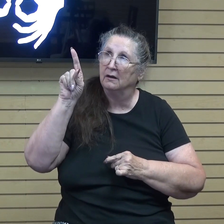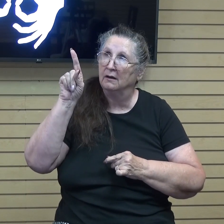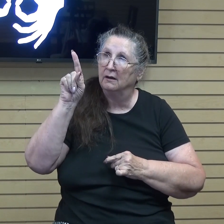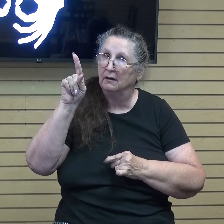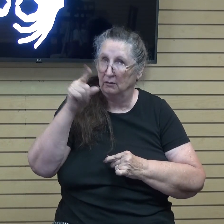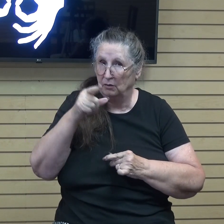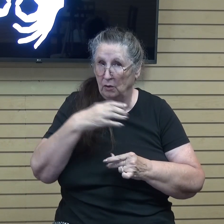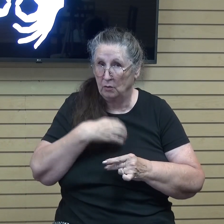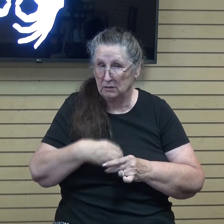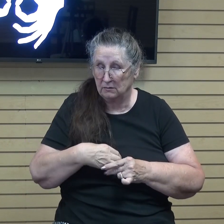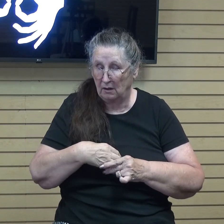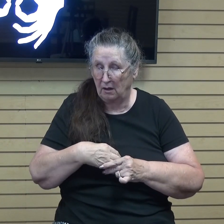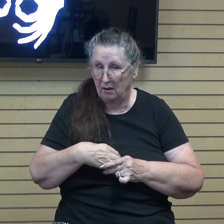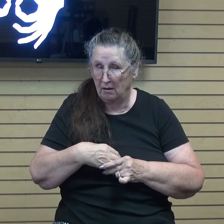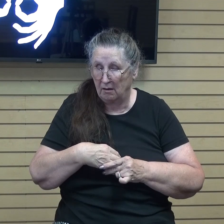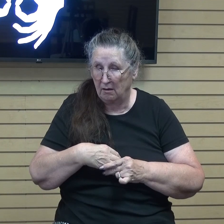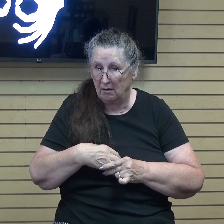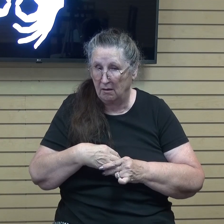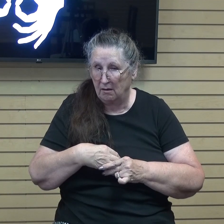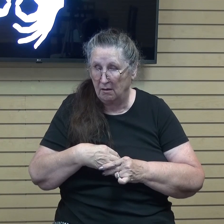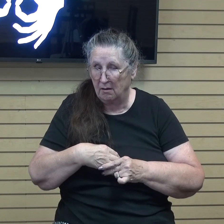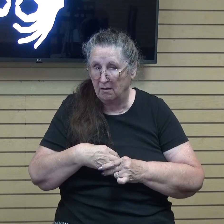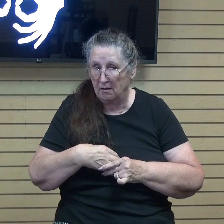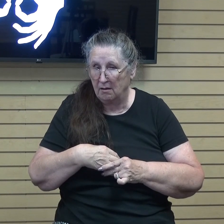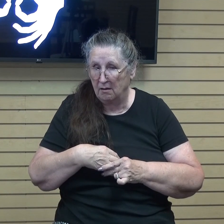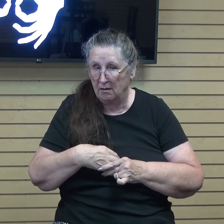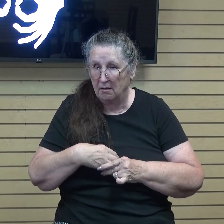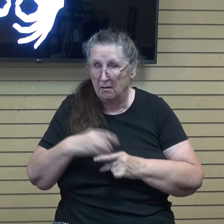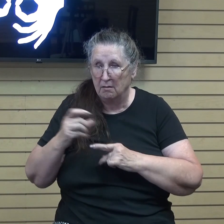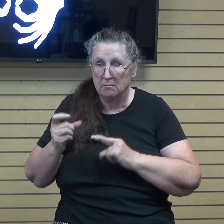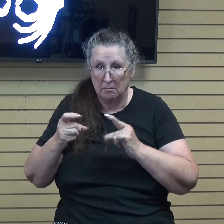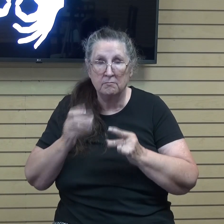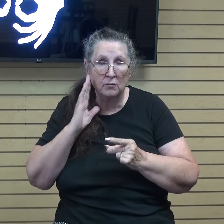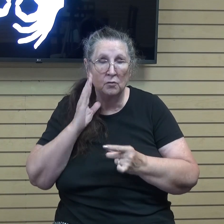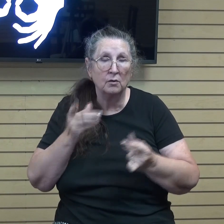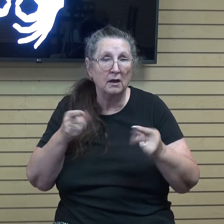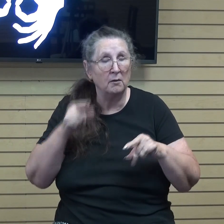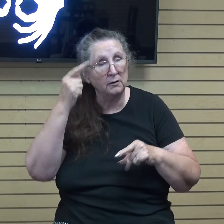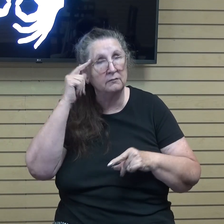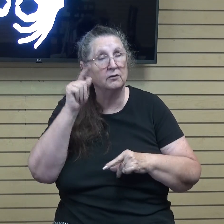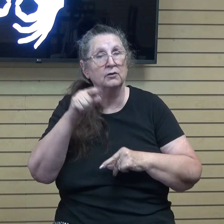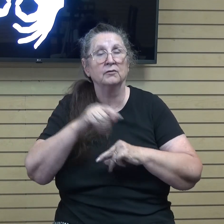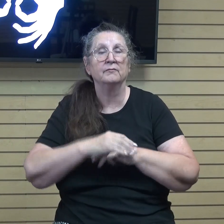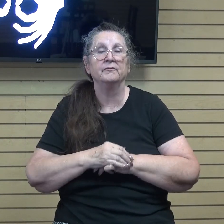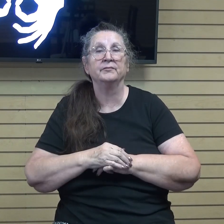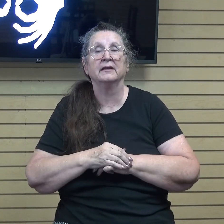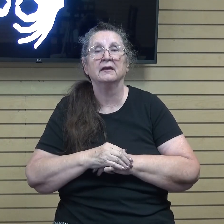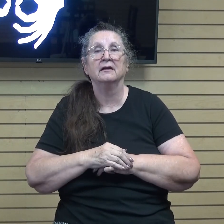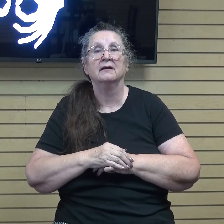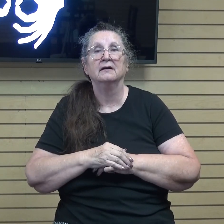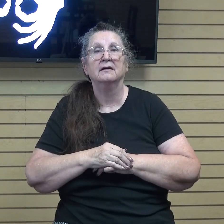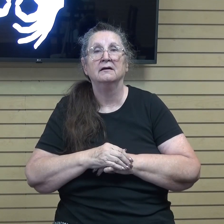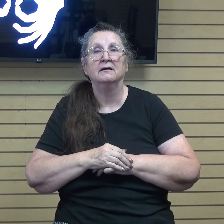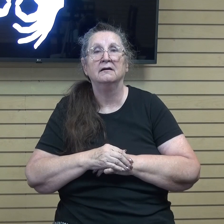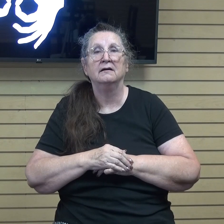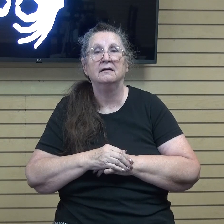desire, and it shall be done for you. By this, my father is